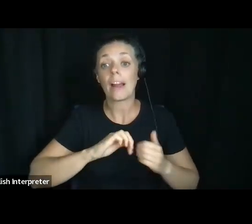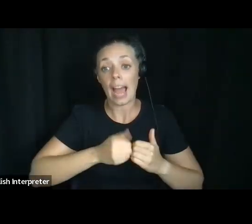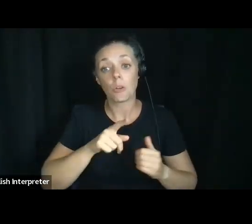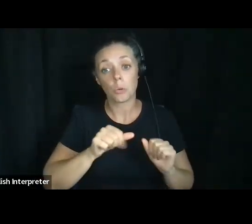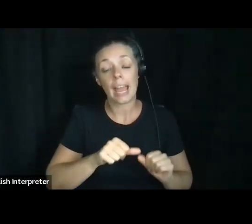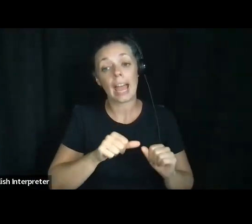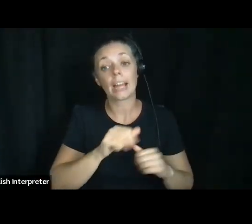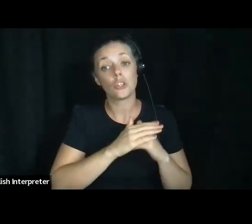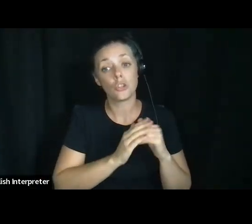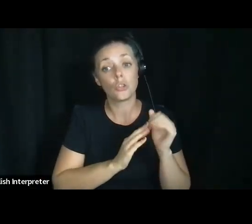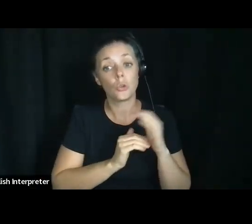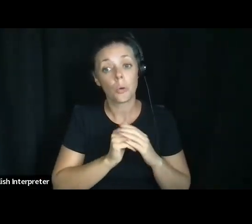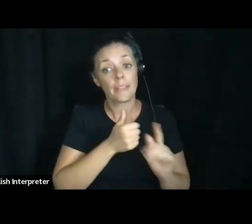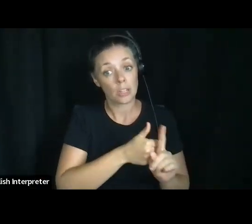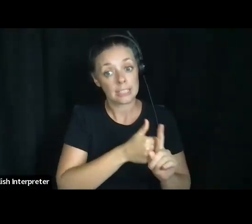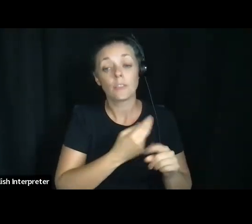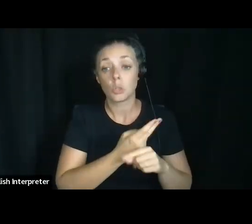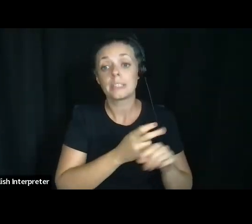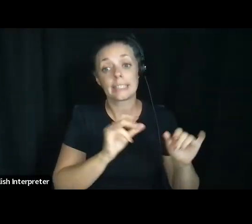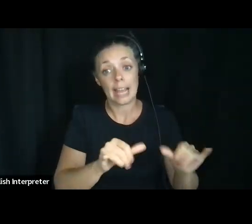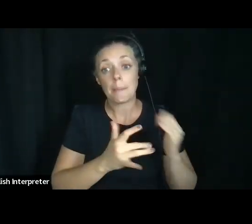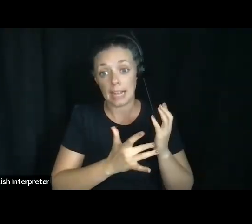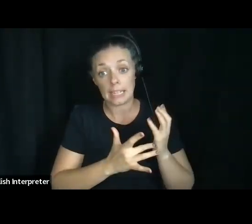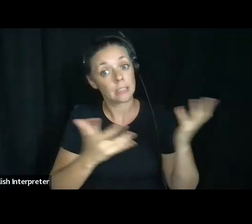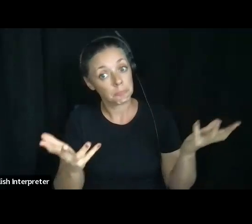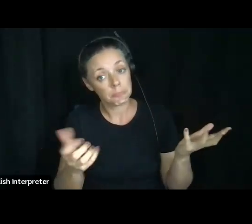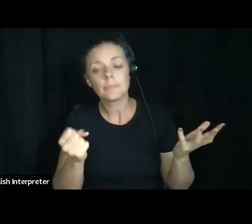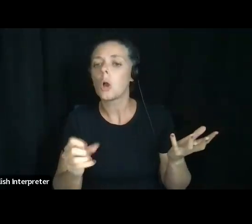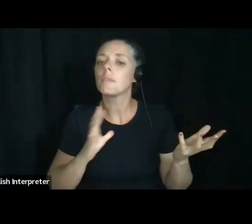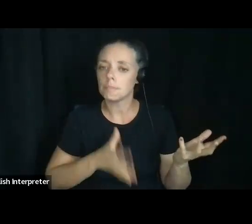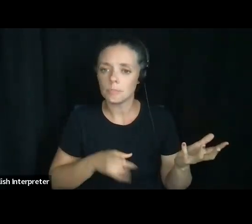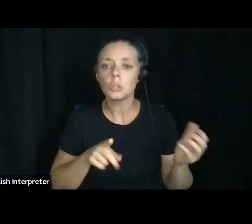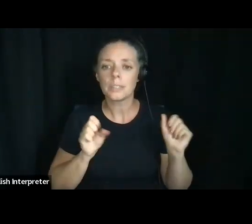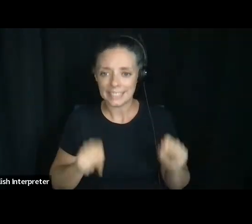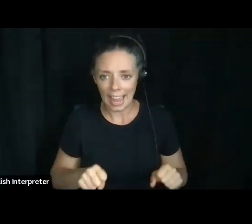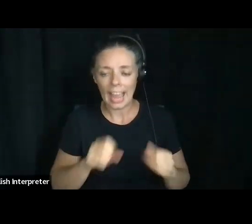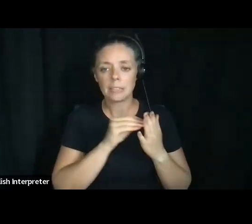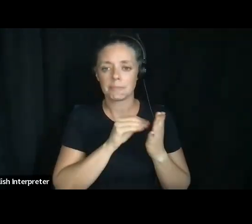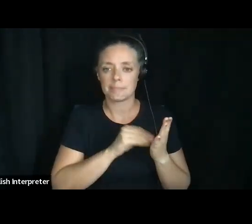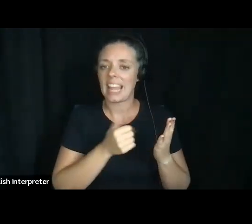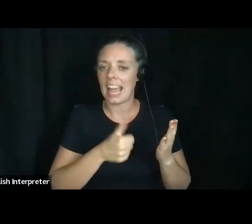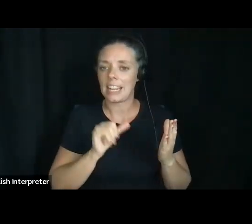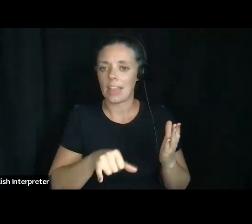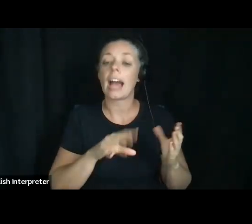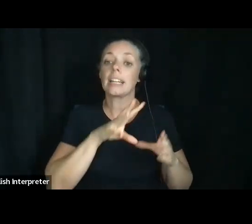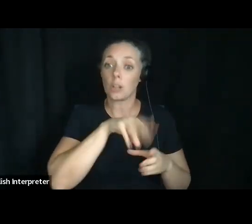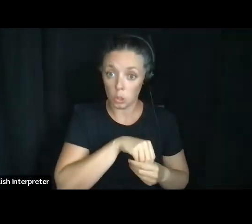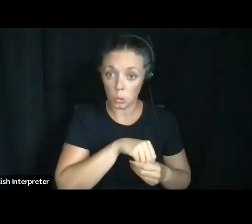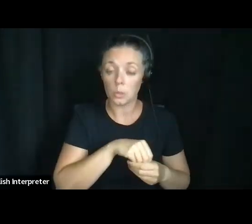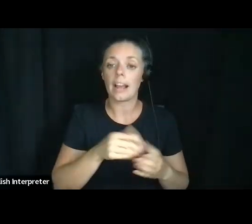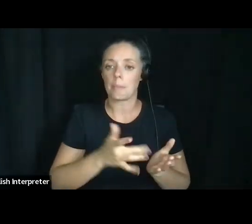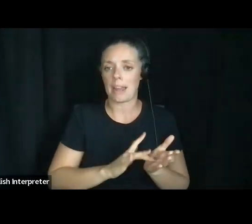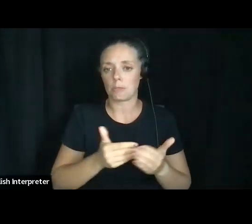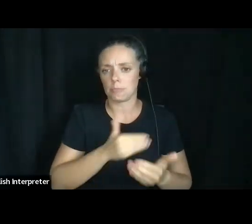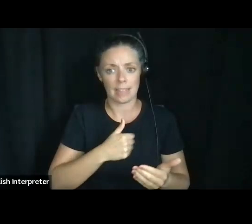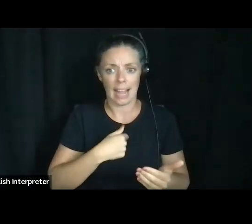using those techniques. So it's okay to put any of that stuff in your, um, medical directive. I say, throw